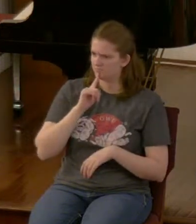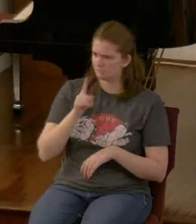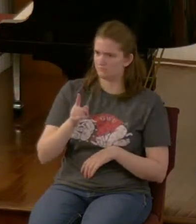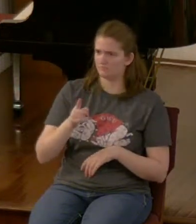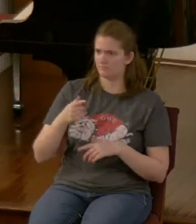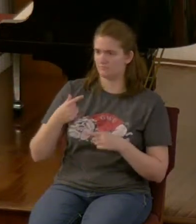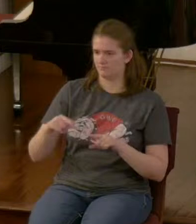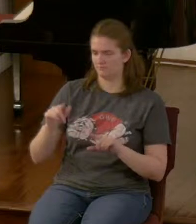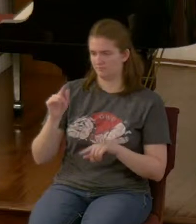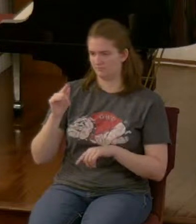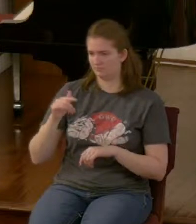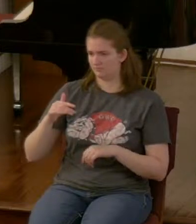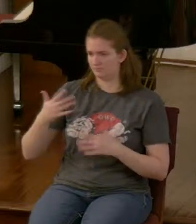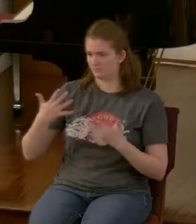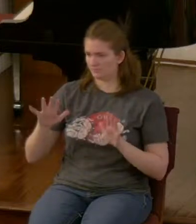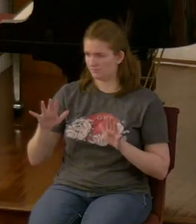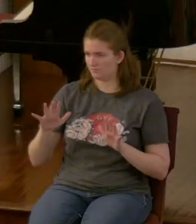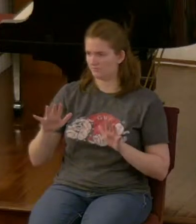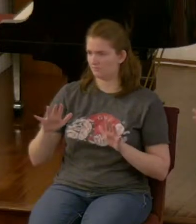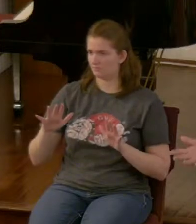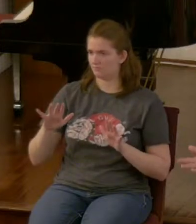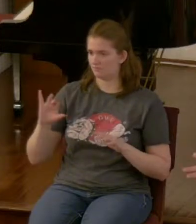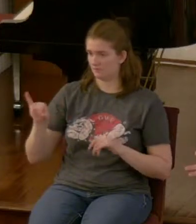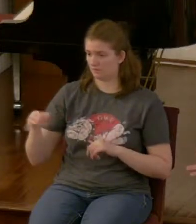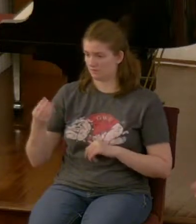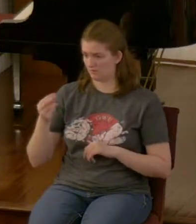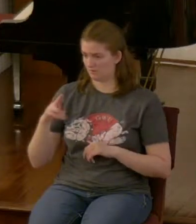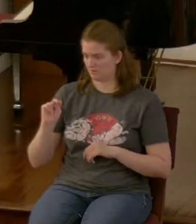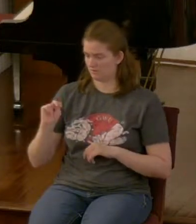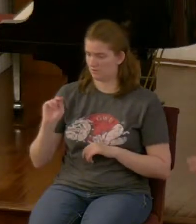John described fully happened yet